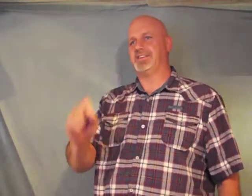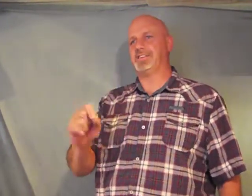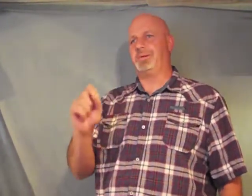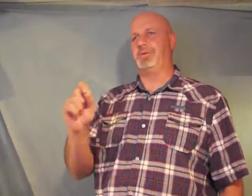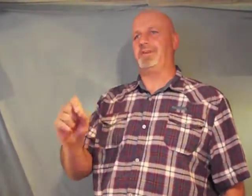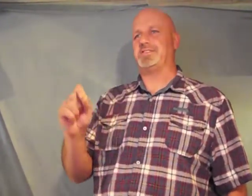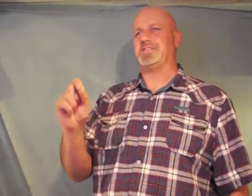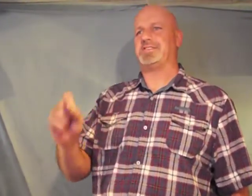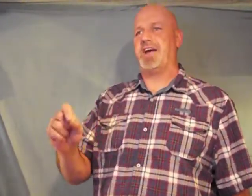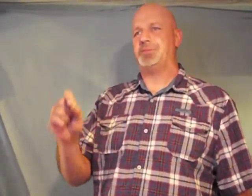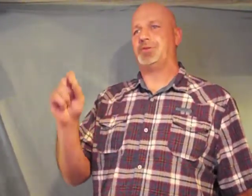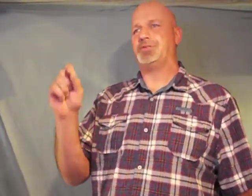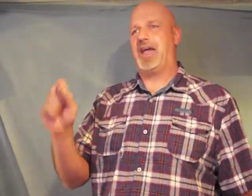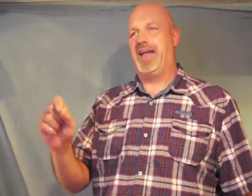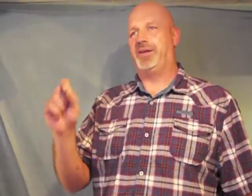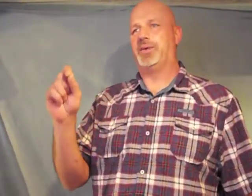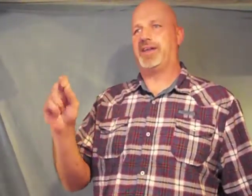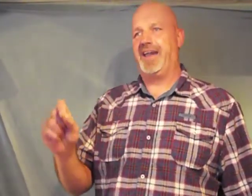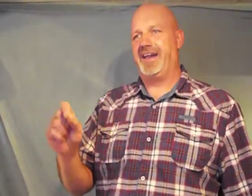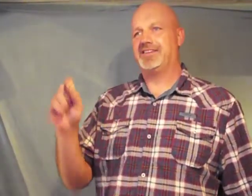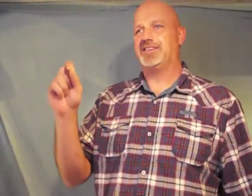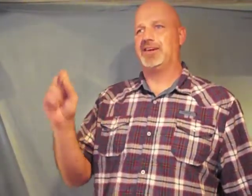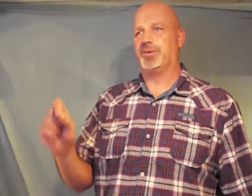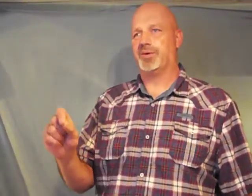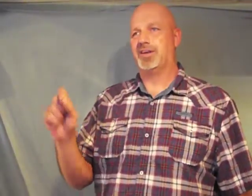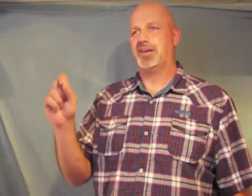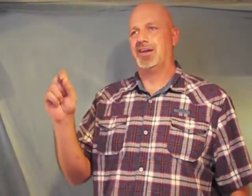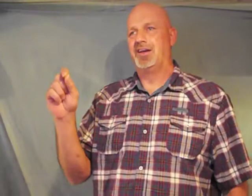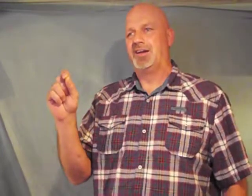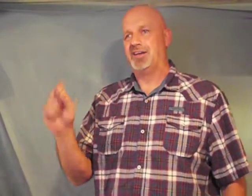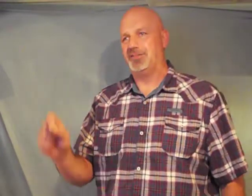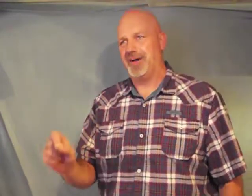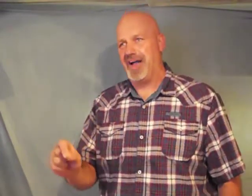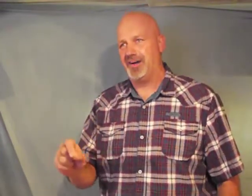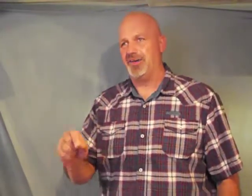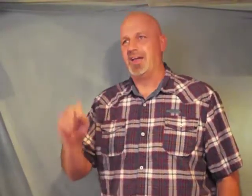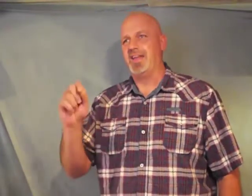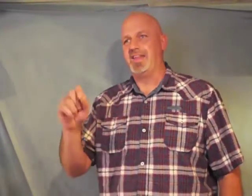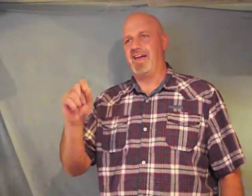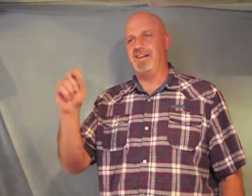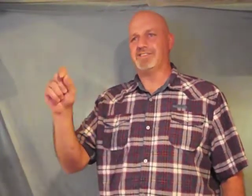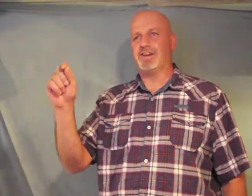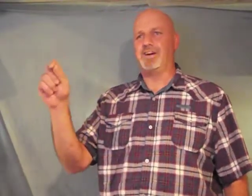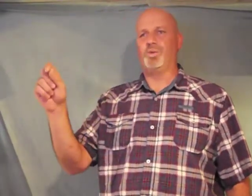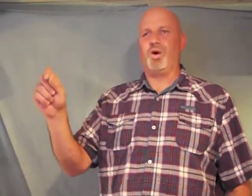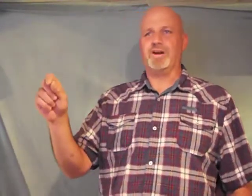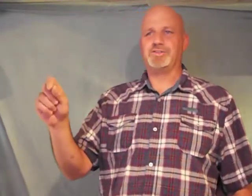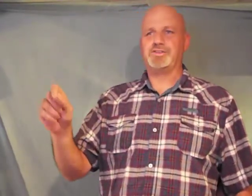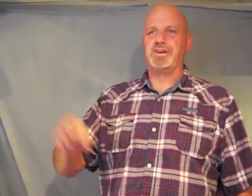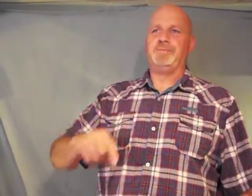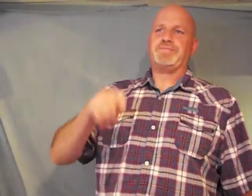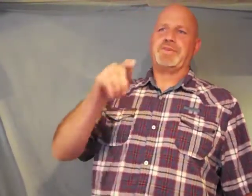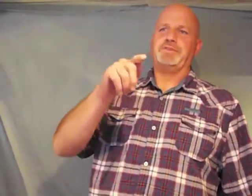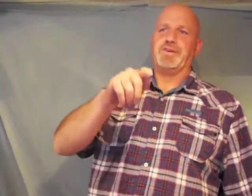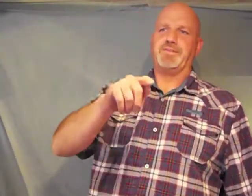some of his disciples ate with hands that were defiled that is unwashed for the